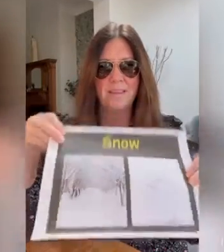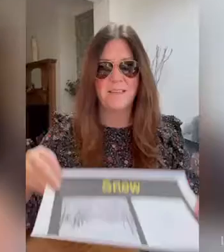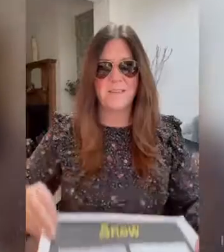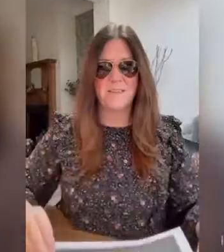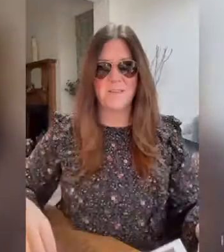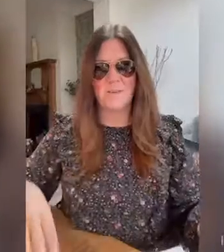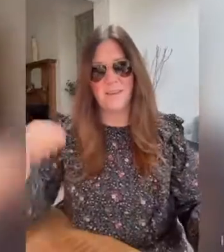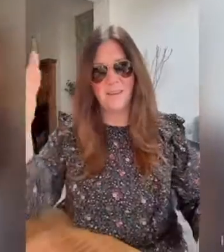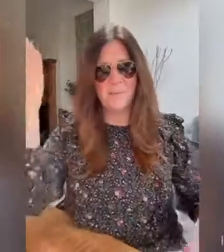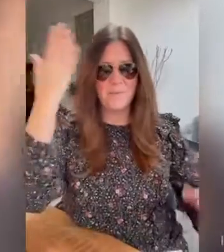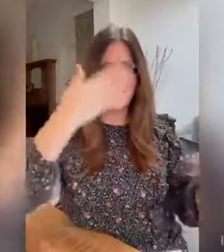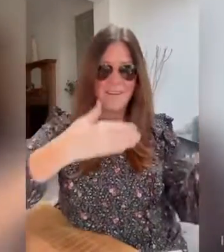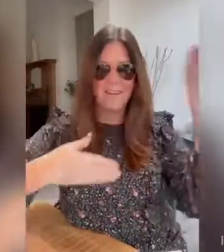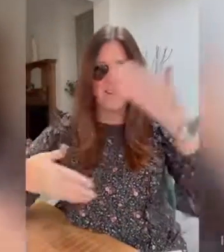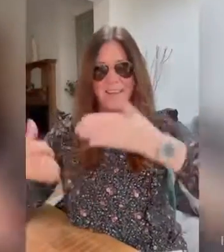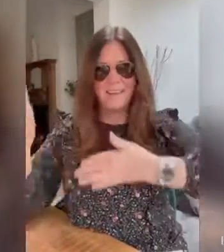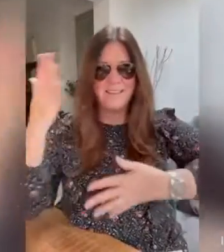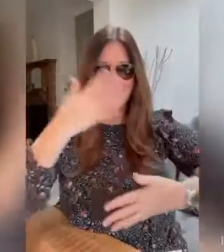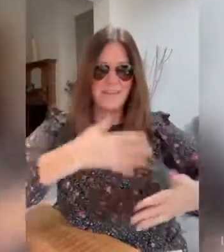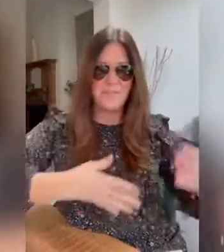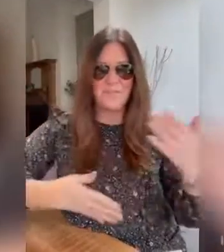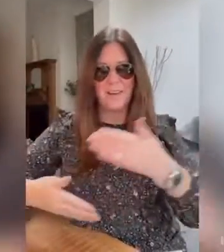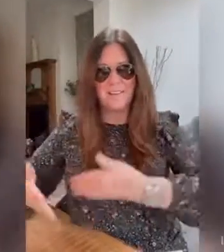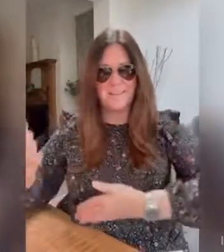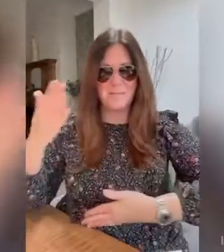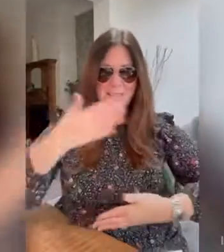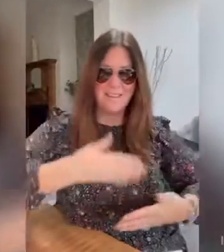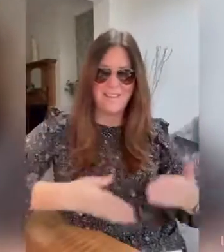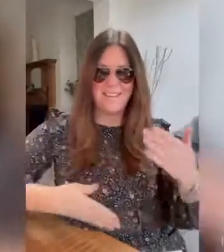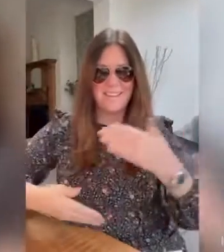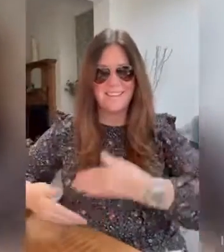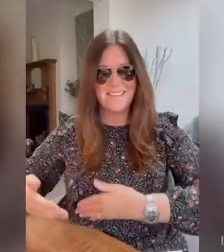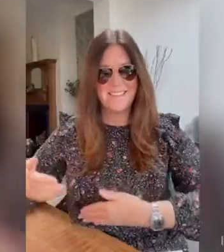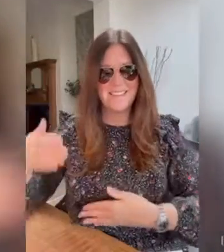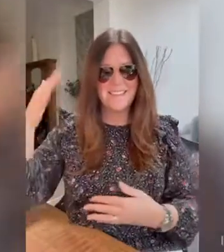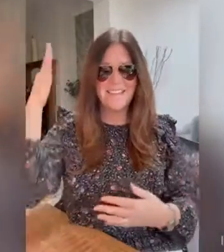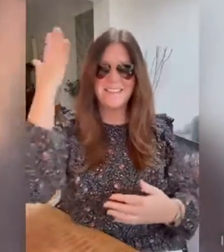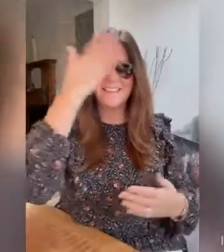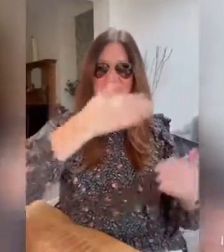So we're going to bring our hands in and flutter them down like this. Snow.